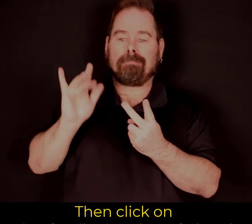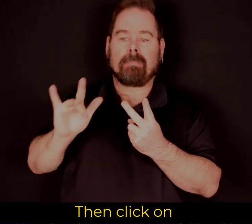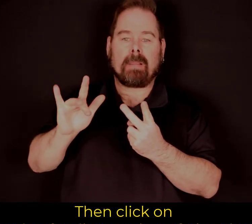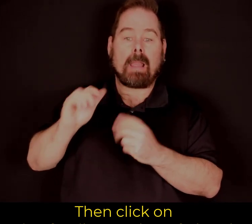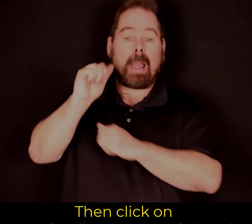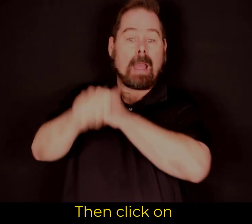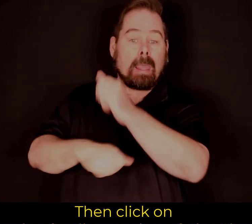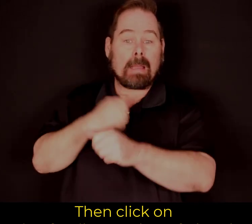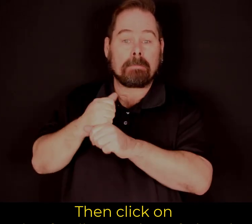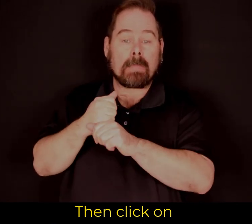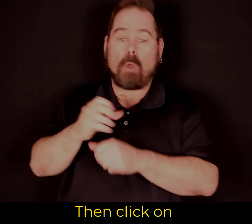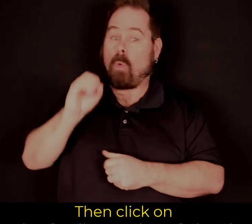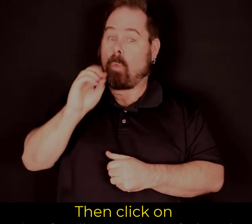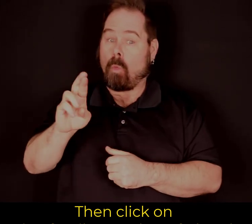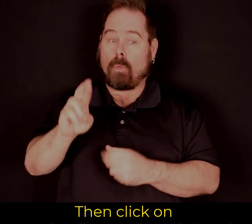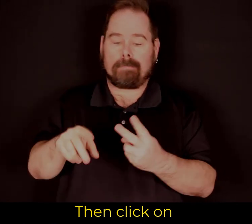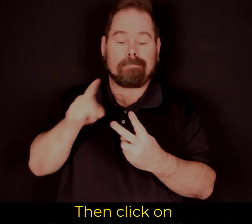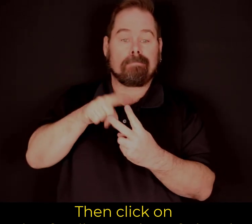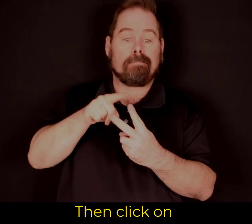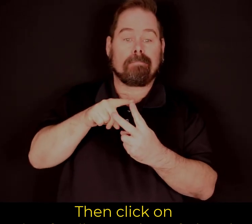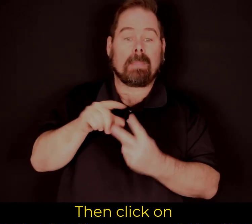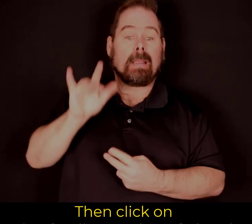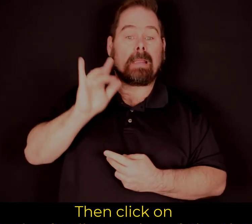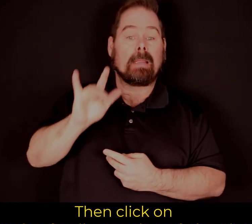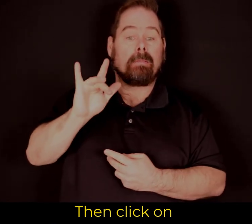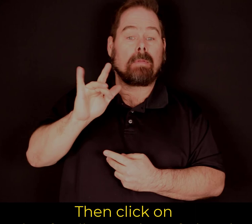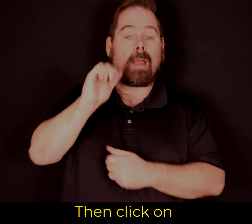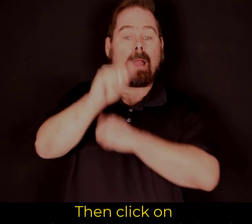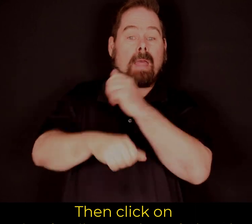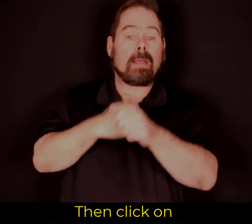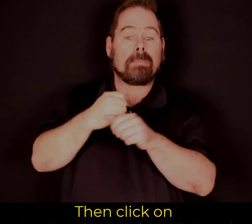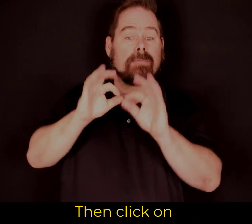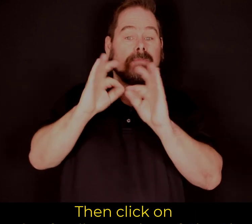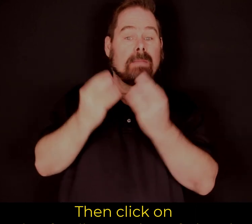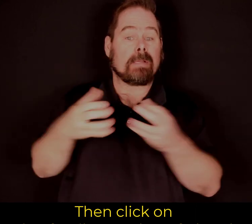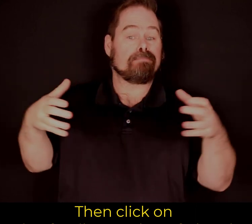Then click alumni or family member of alumni.